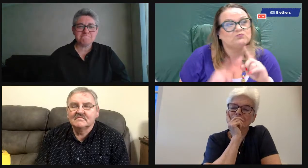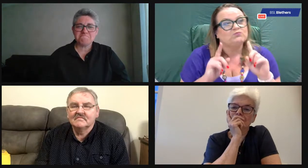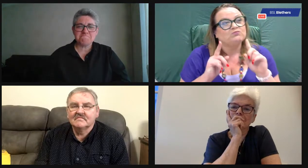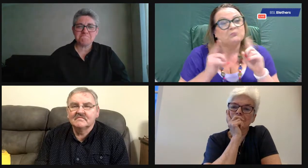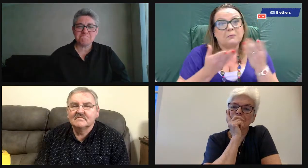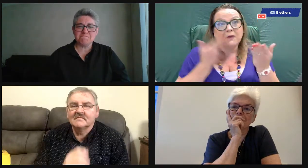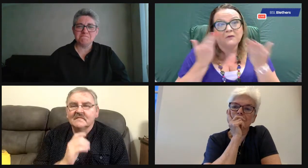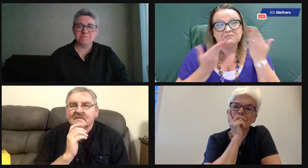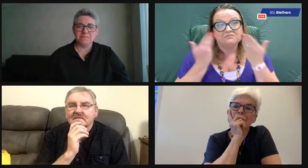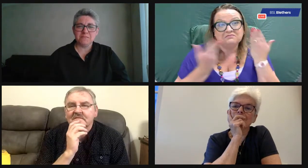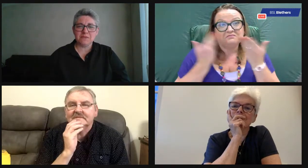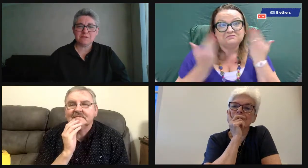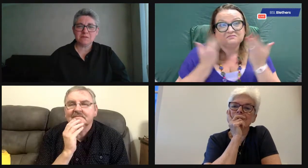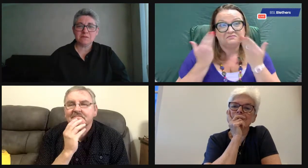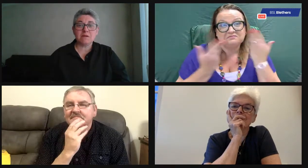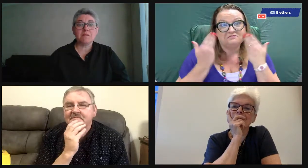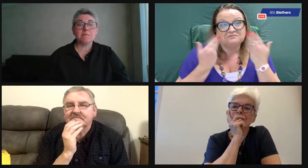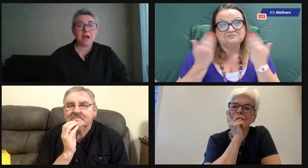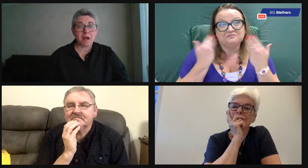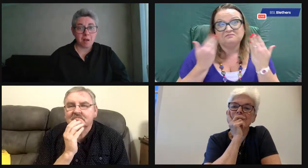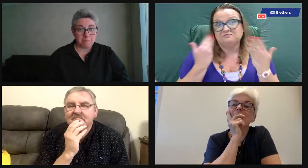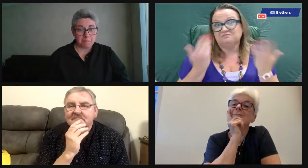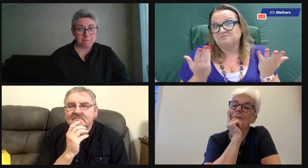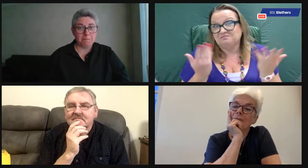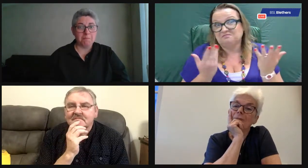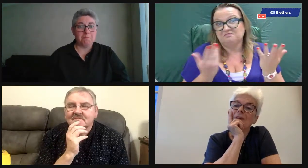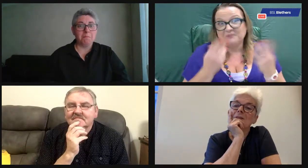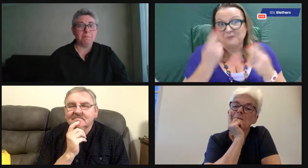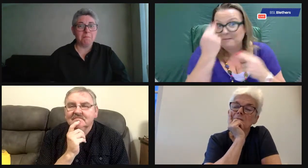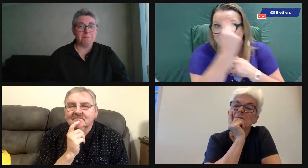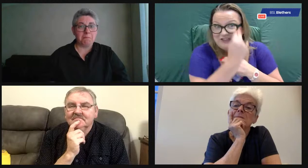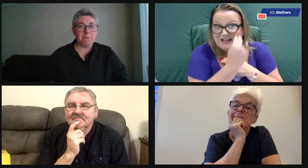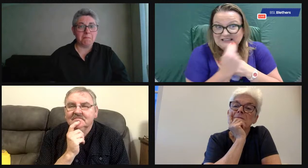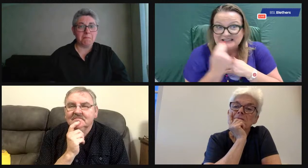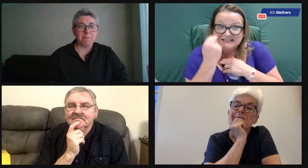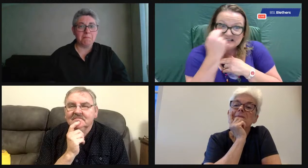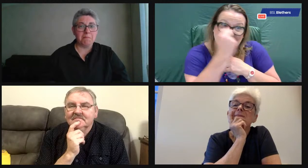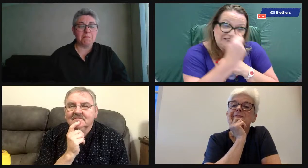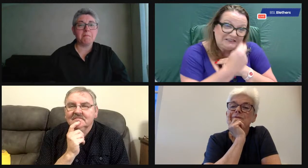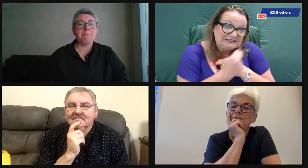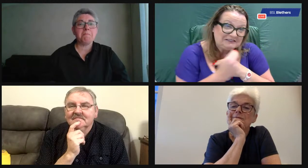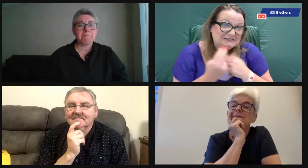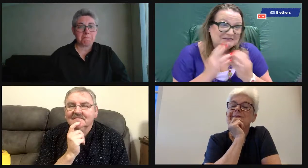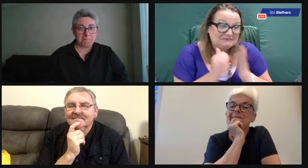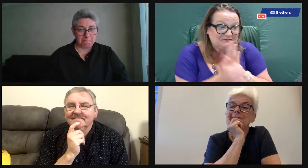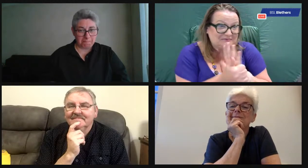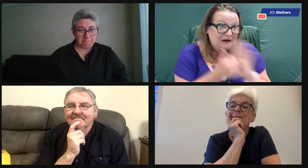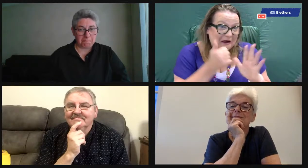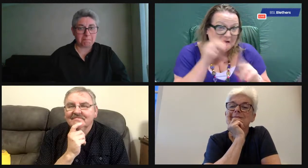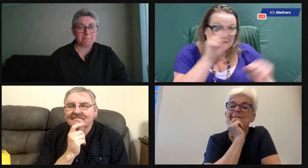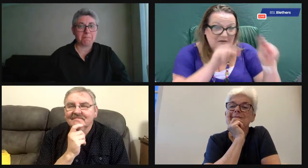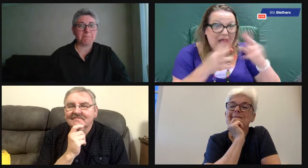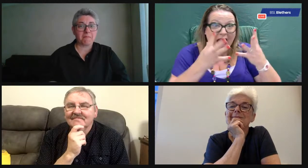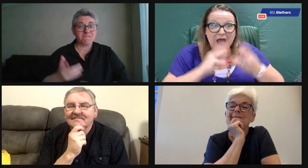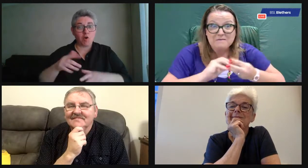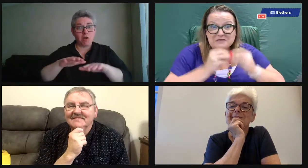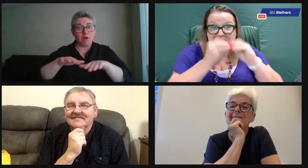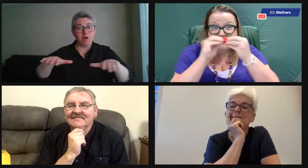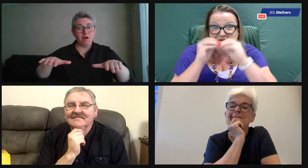Ooh, let me think. Do you know, I'd love to do something with makeup. Yeah. Or face painting. I'm quite skilled